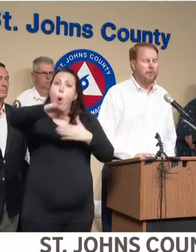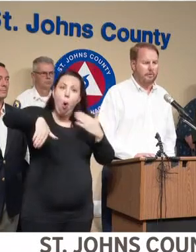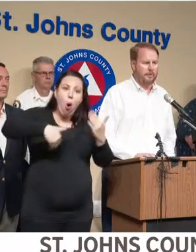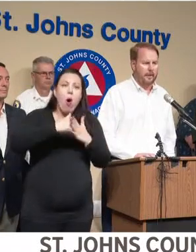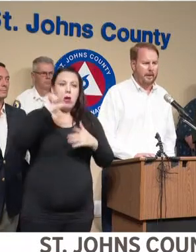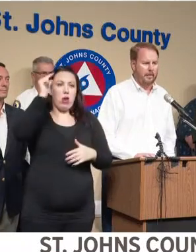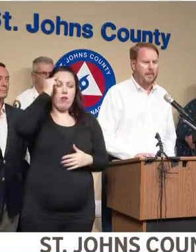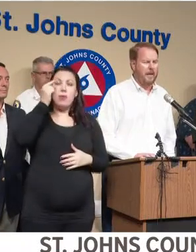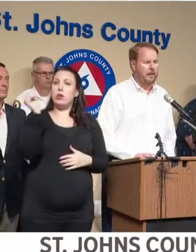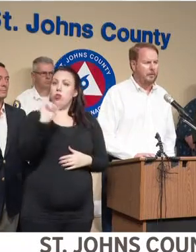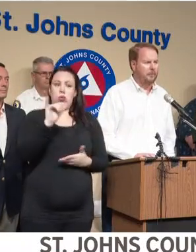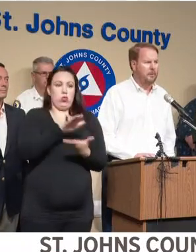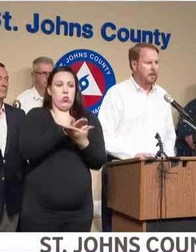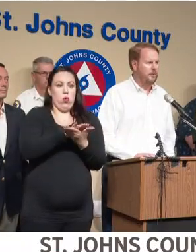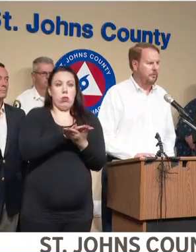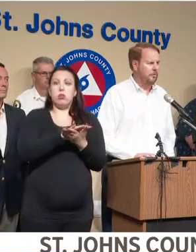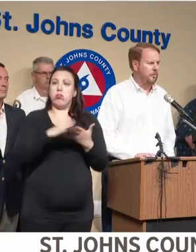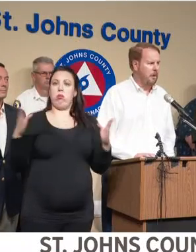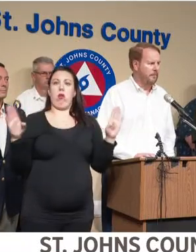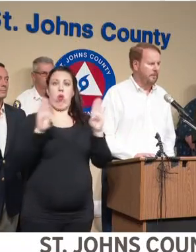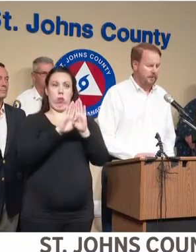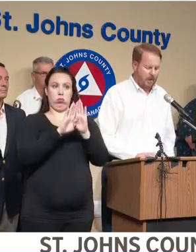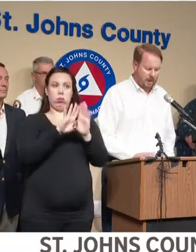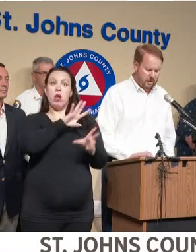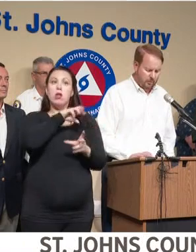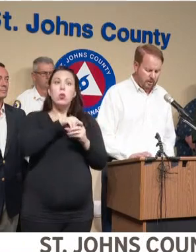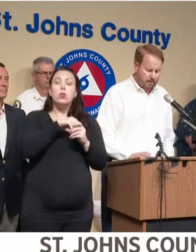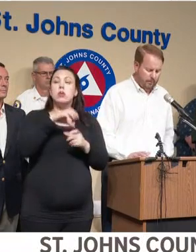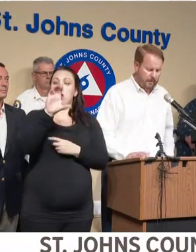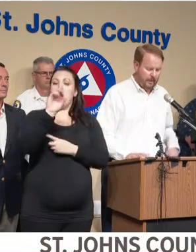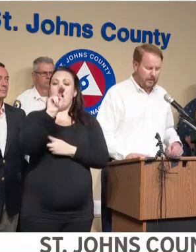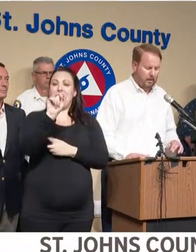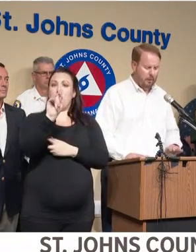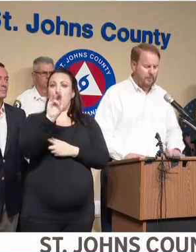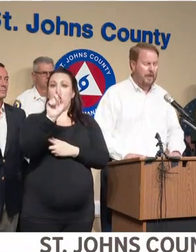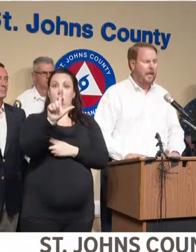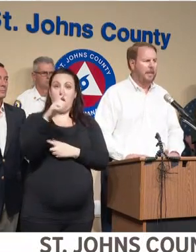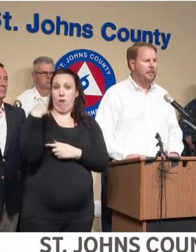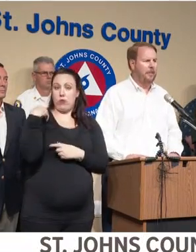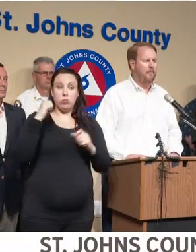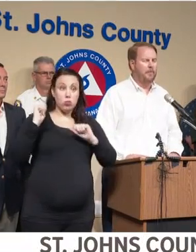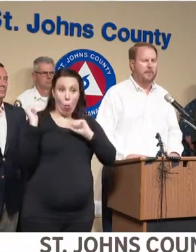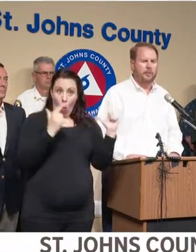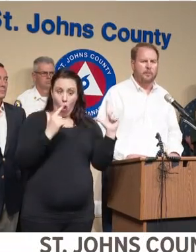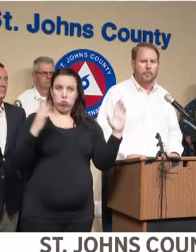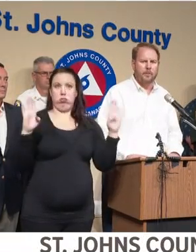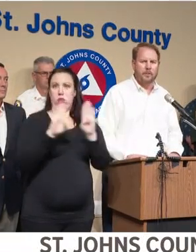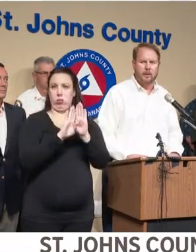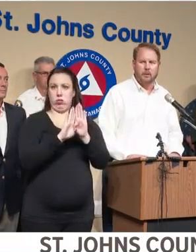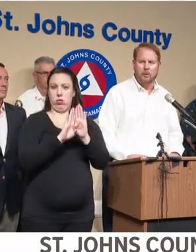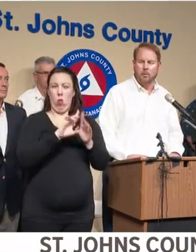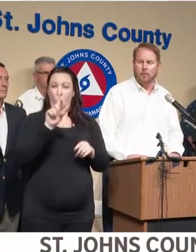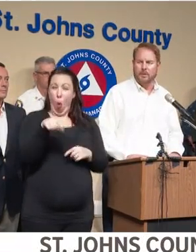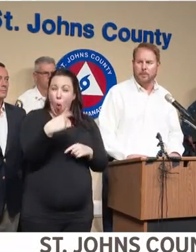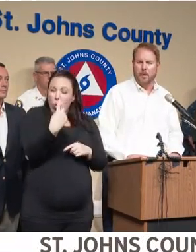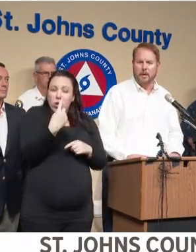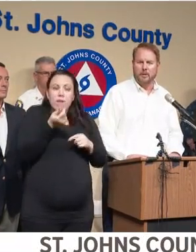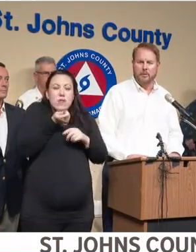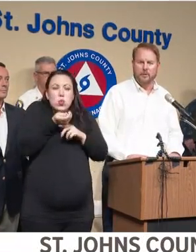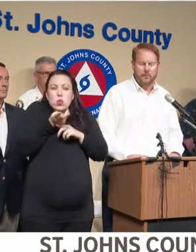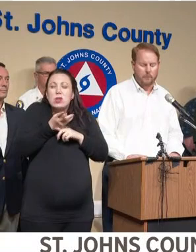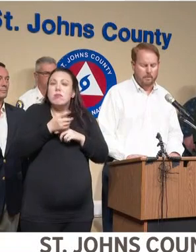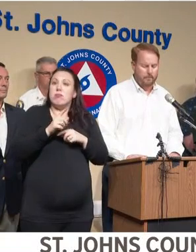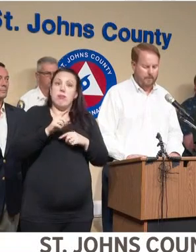closed Thursday, and that includes the constitutional officers. So we are completely closed, except for essential personnel who are